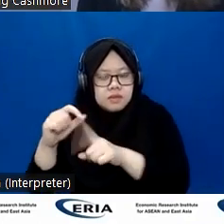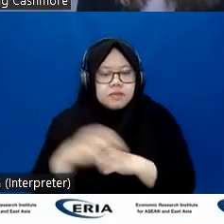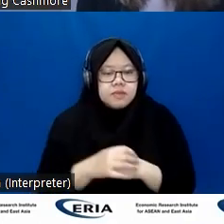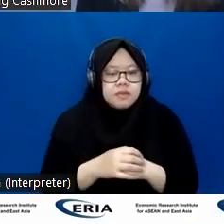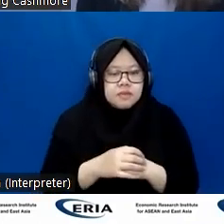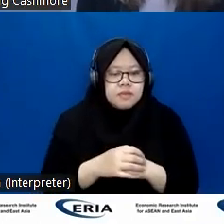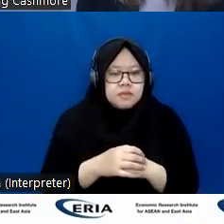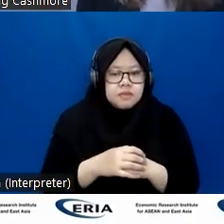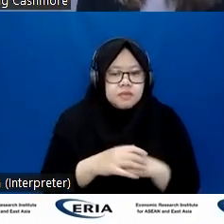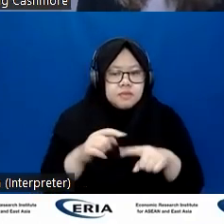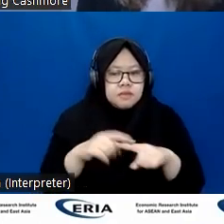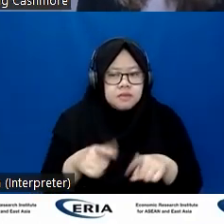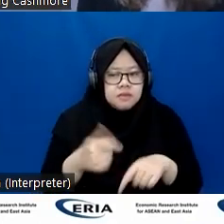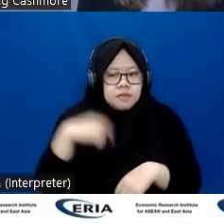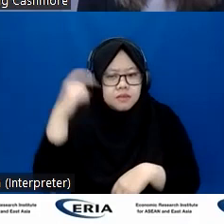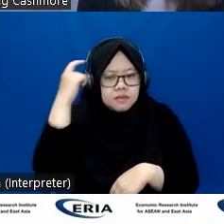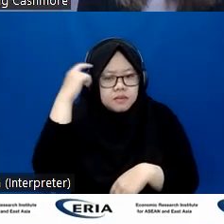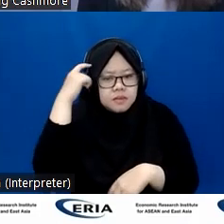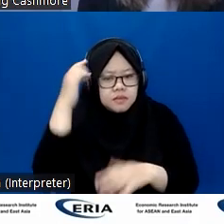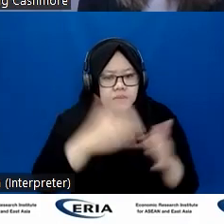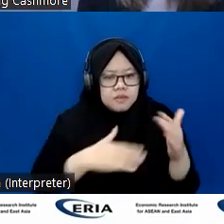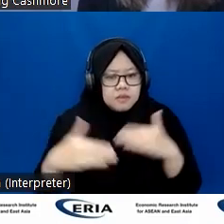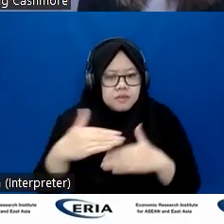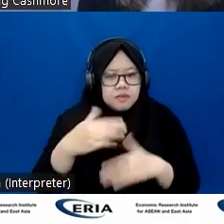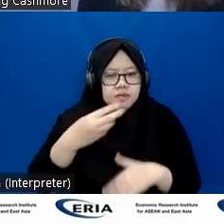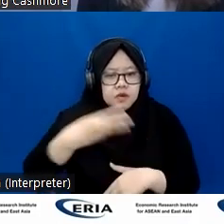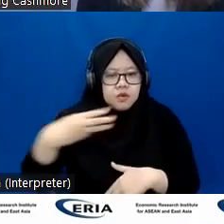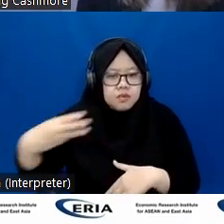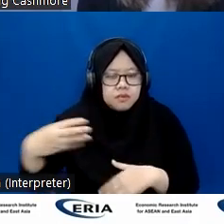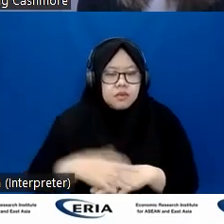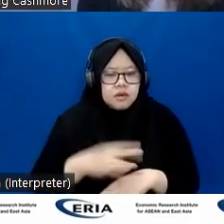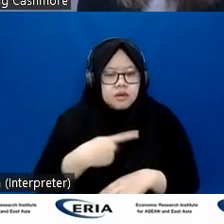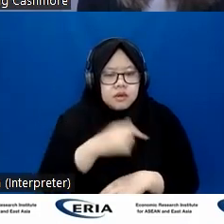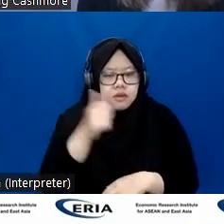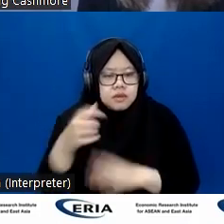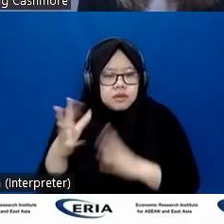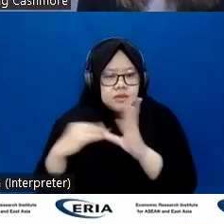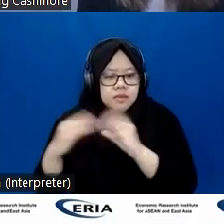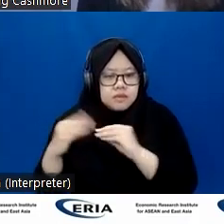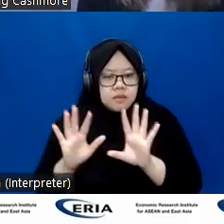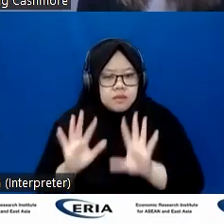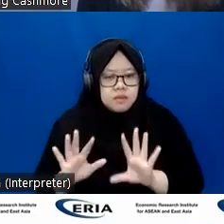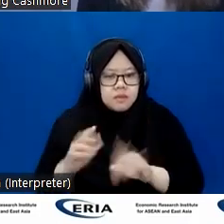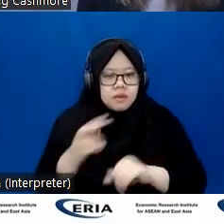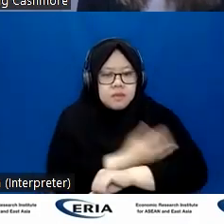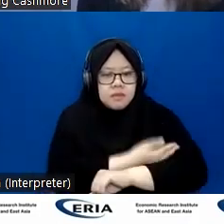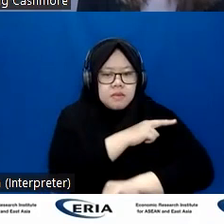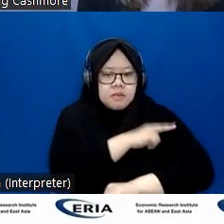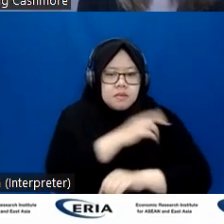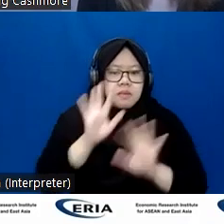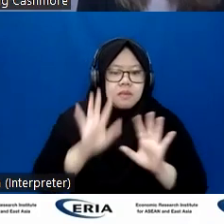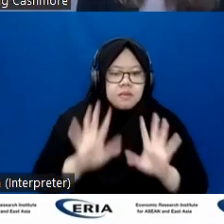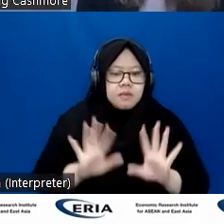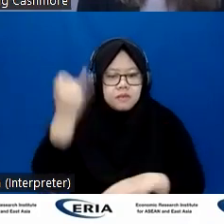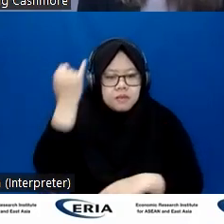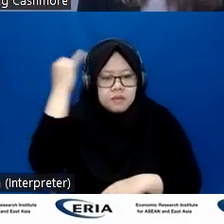But I think beyond that economic cost, you can also you could talk about a loss of talent, a loss of ideas and a